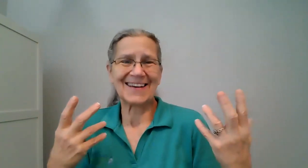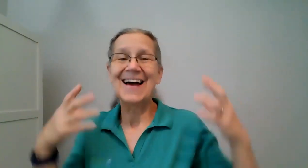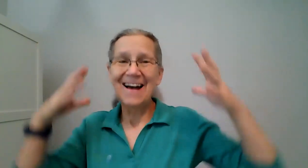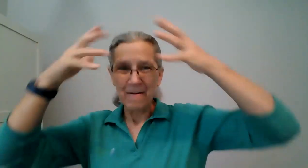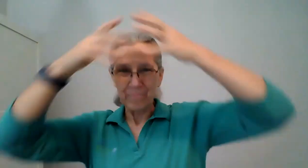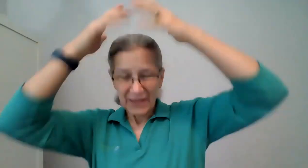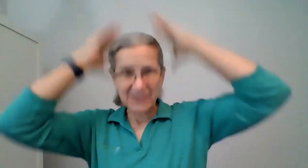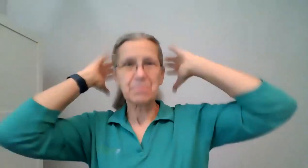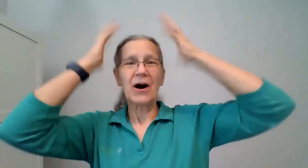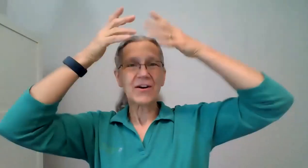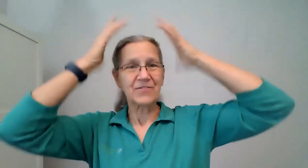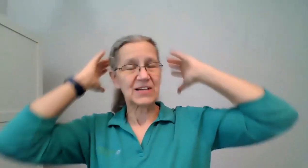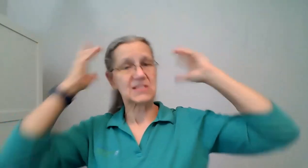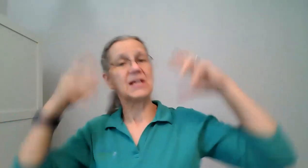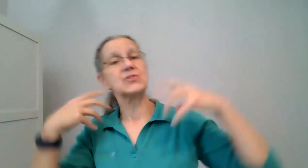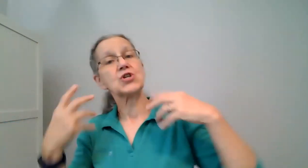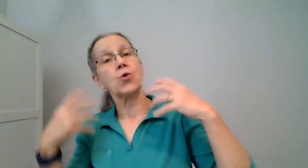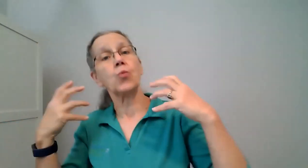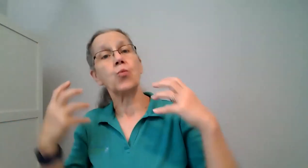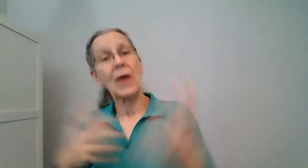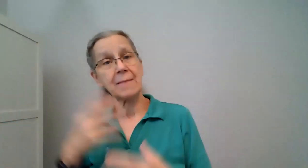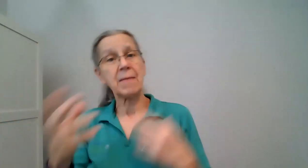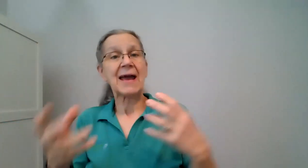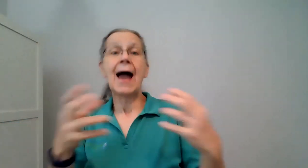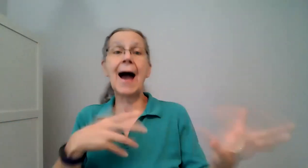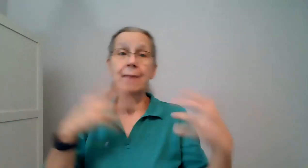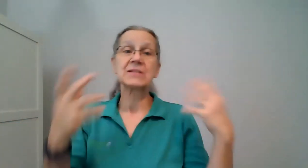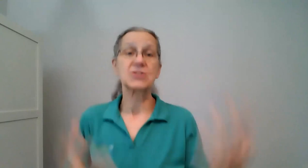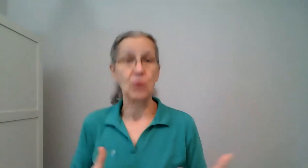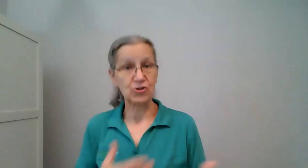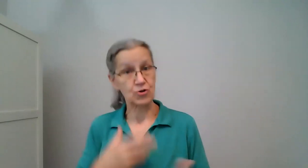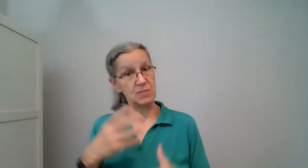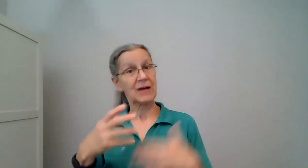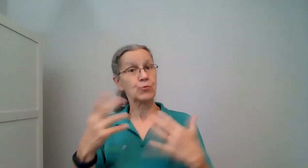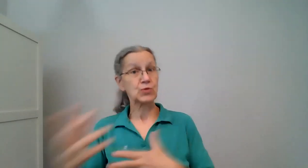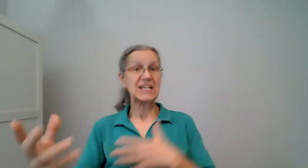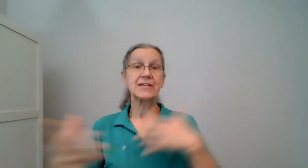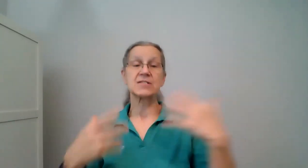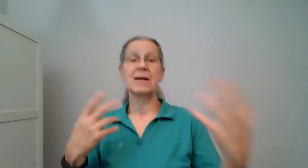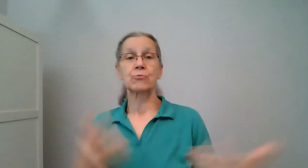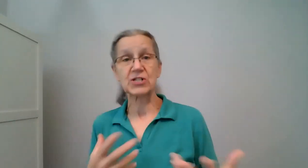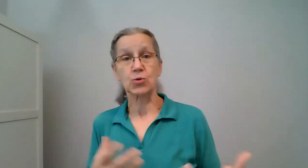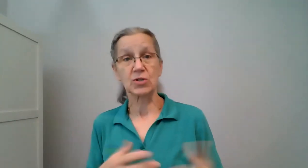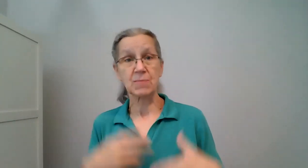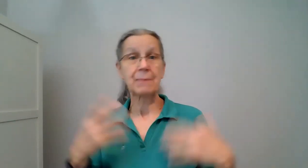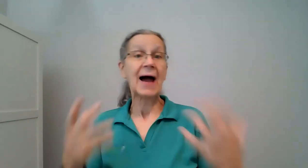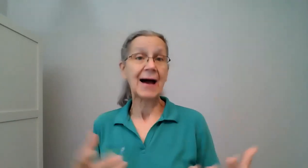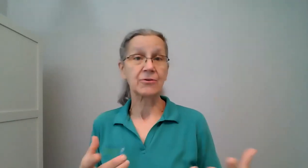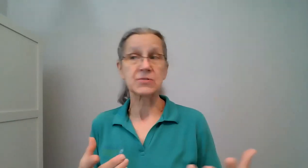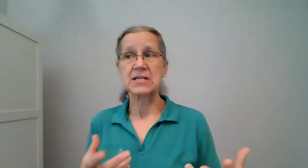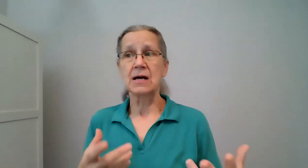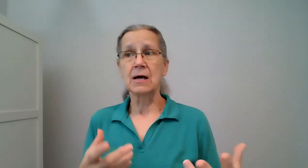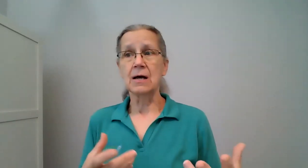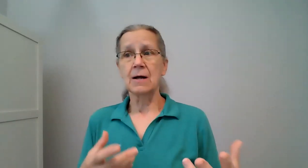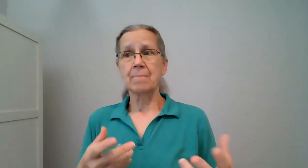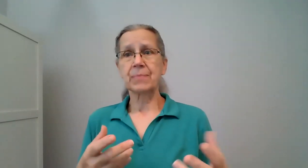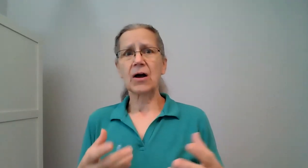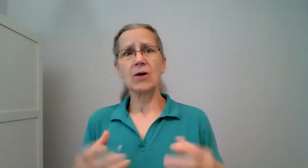it's part of this and so when my habit structures my routines my rituals my patterns are